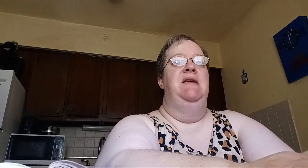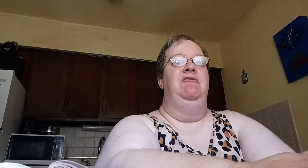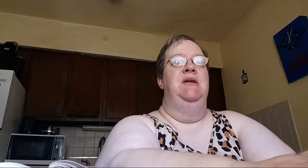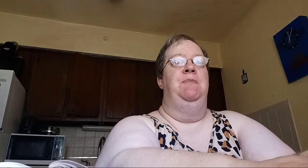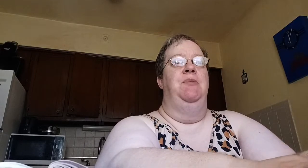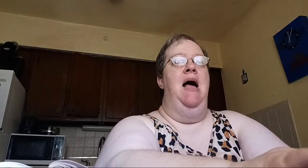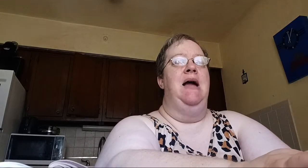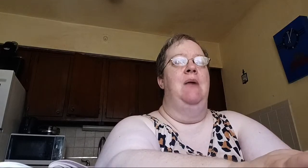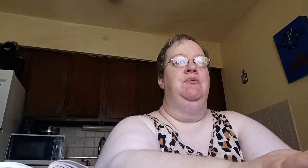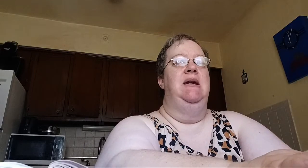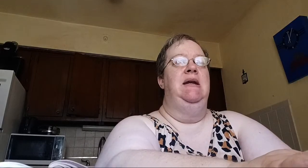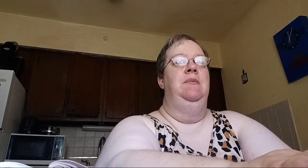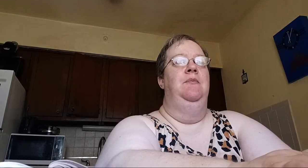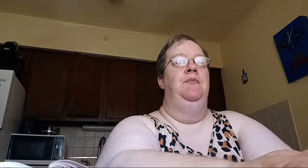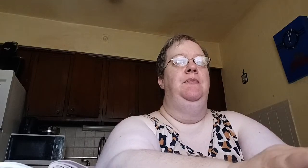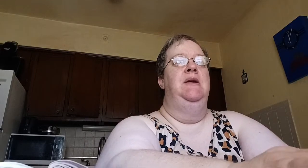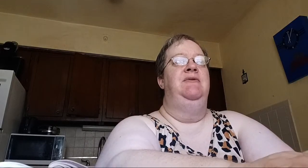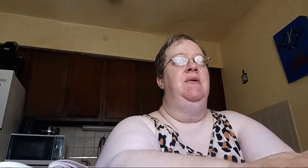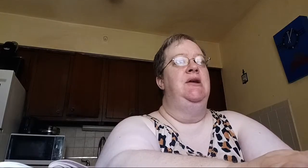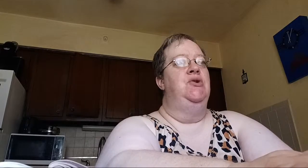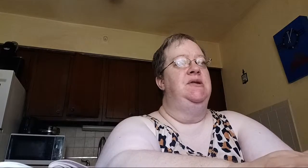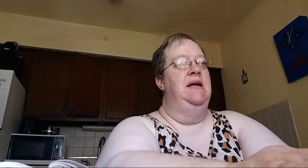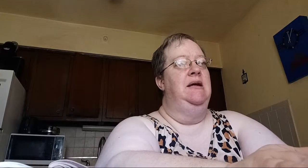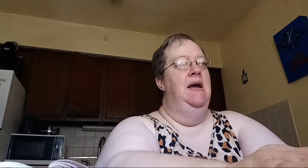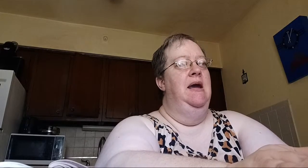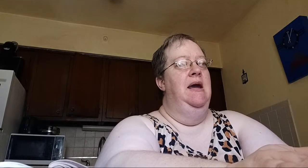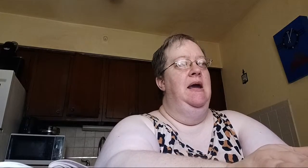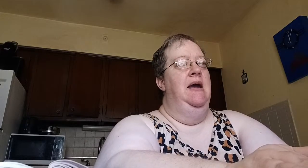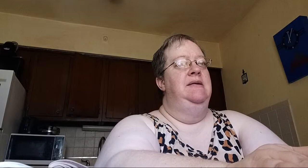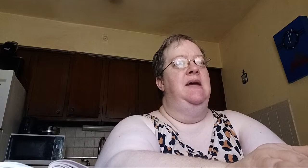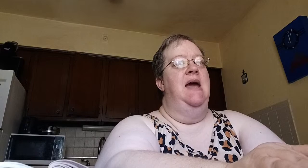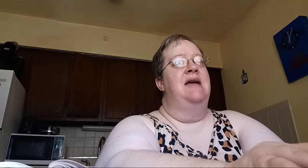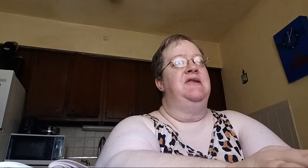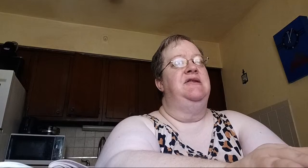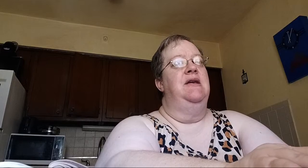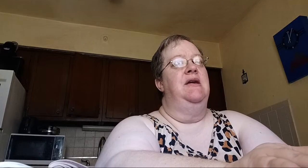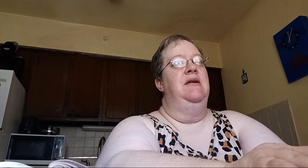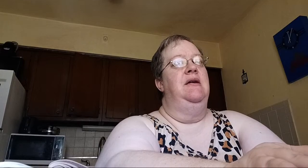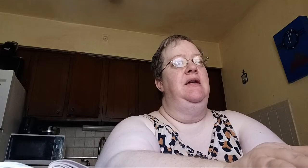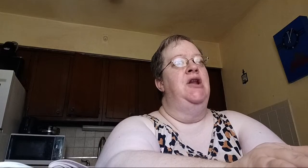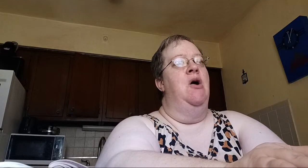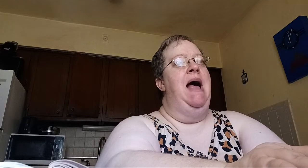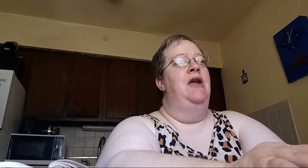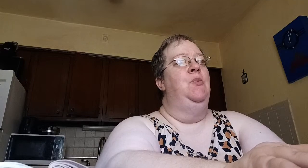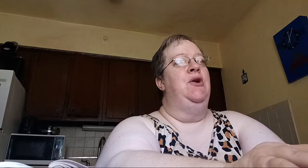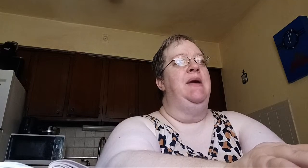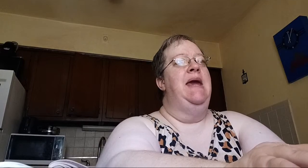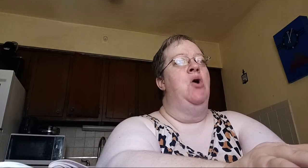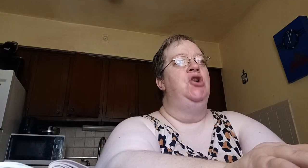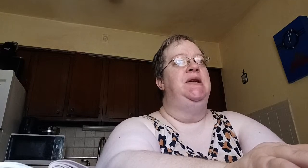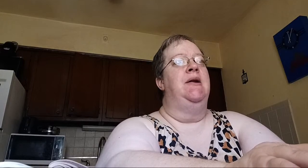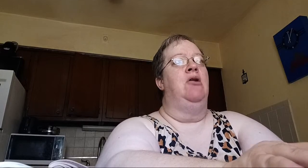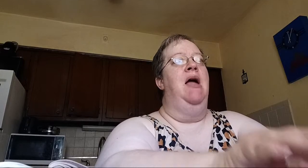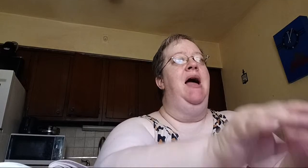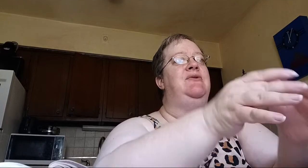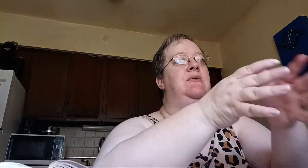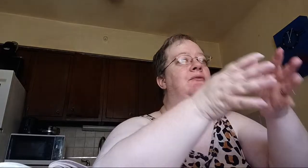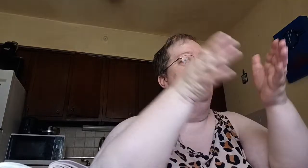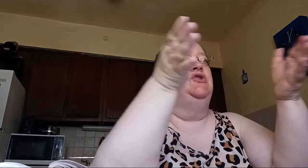blog I was reading, it's very interesting, asks, you know, how do we create margin in our lives? First off,